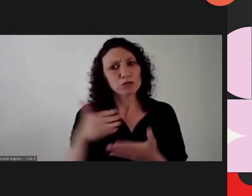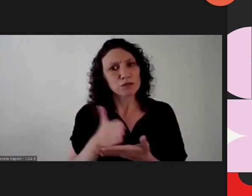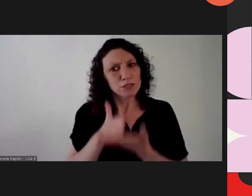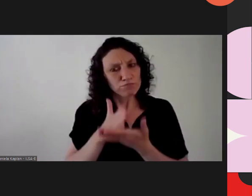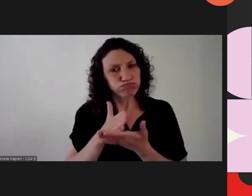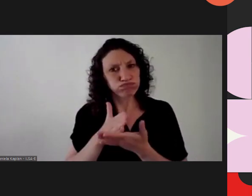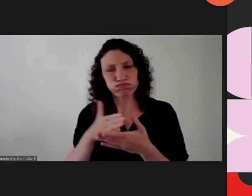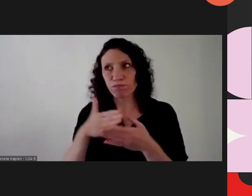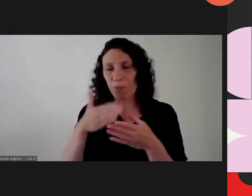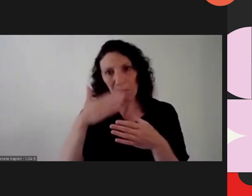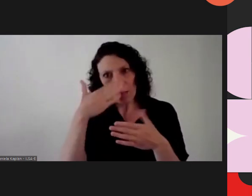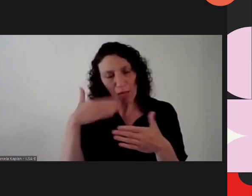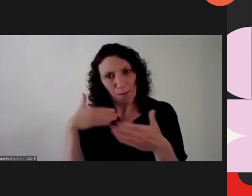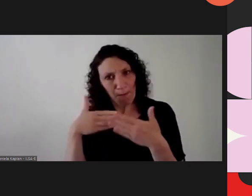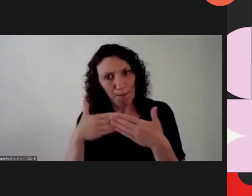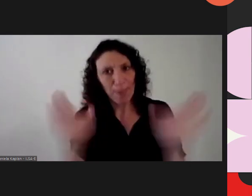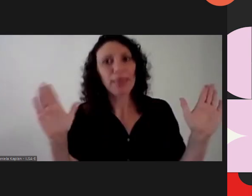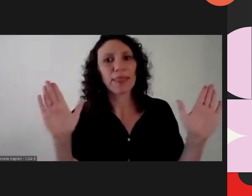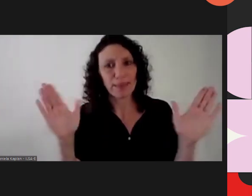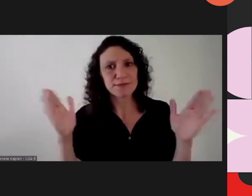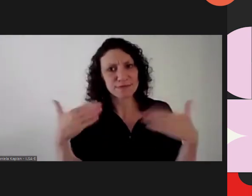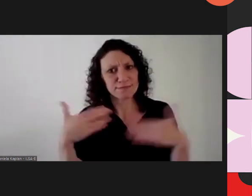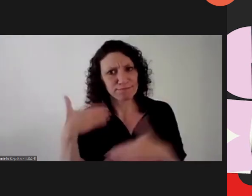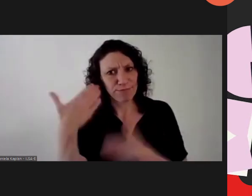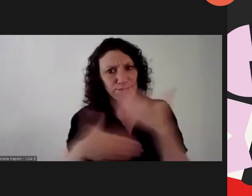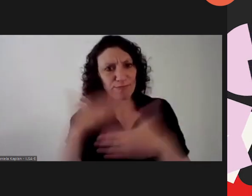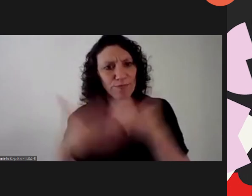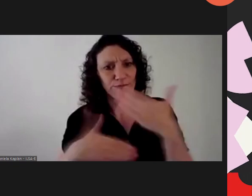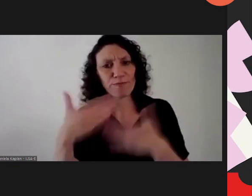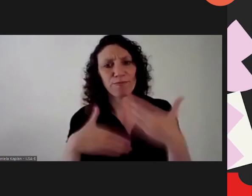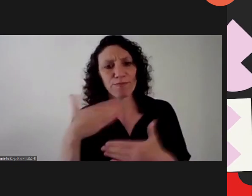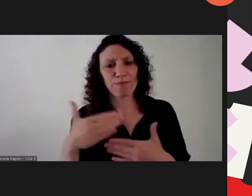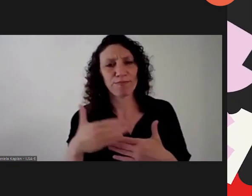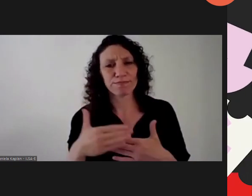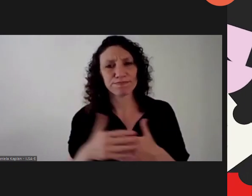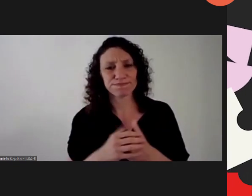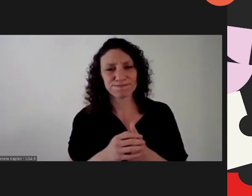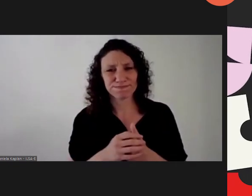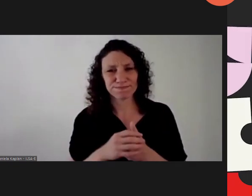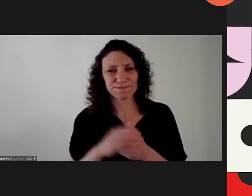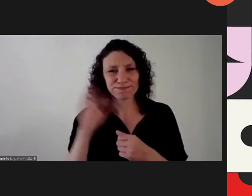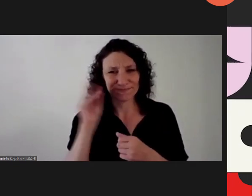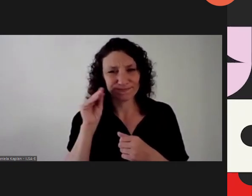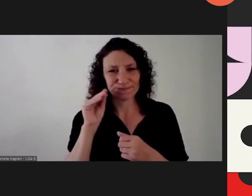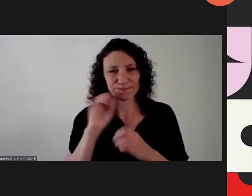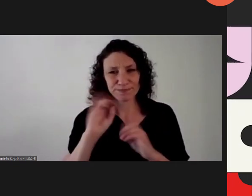is being overcome without leaving apart. The and the